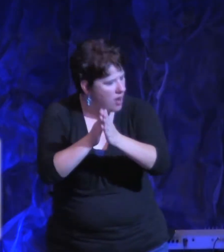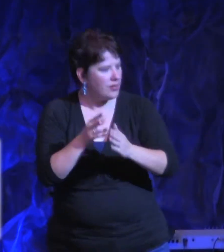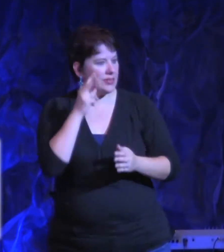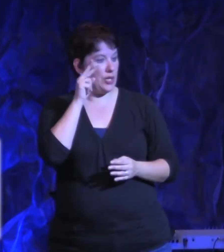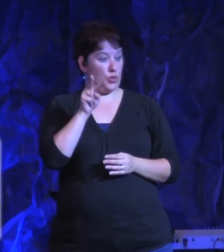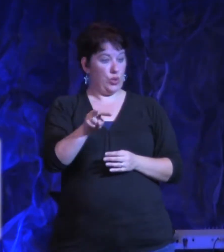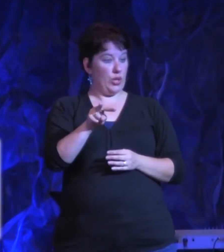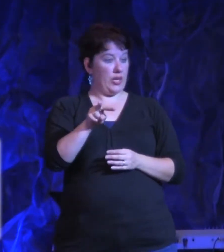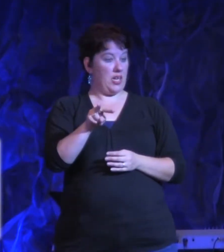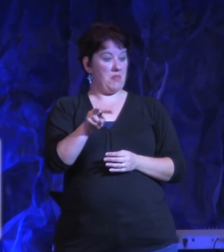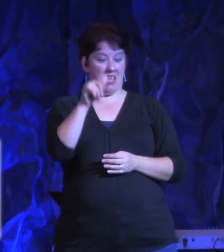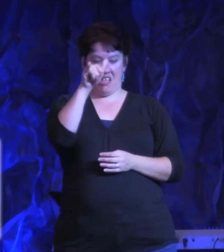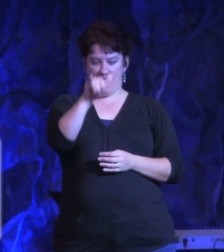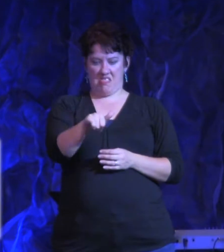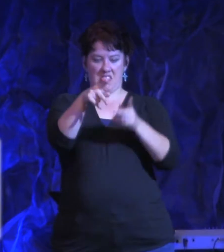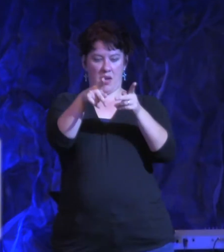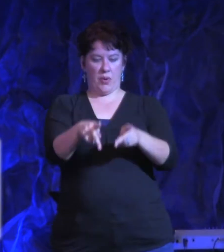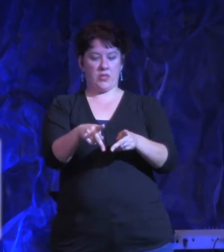up here.